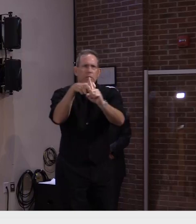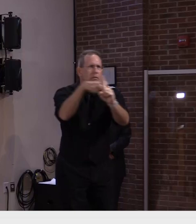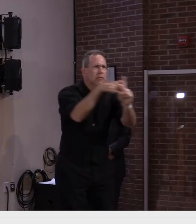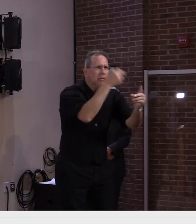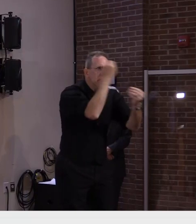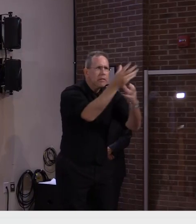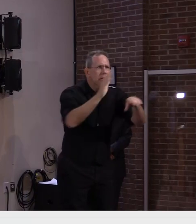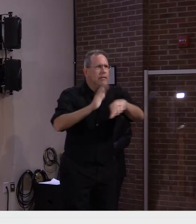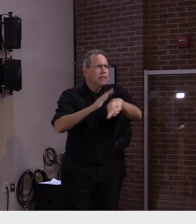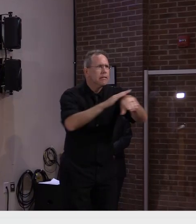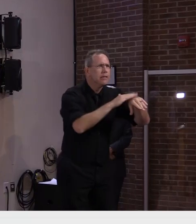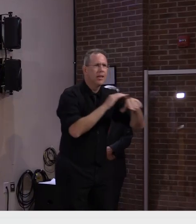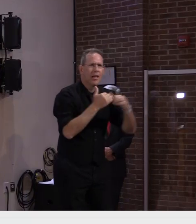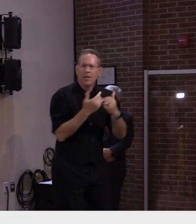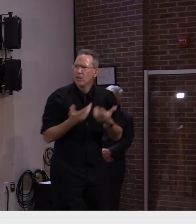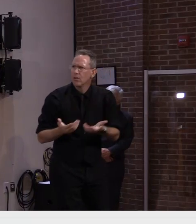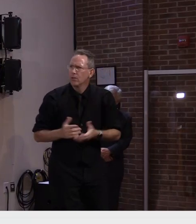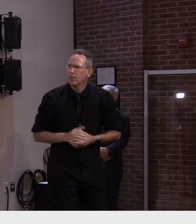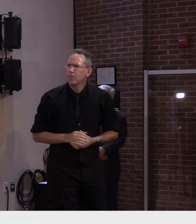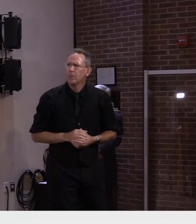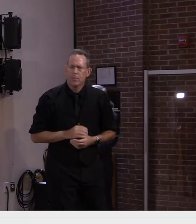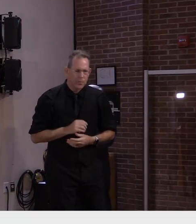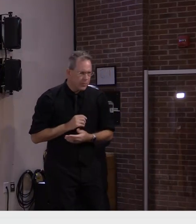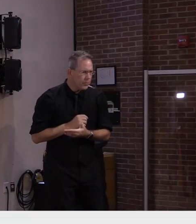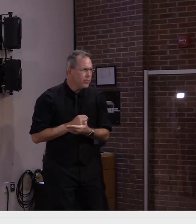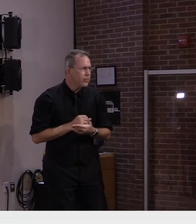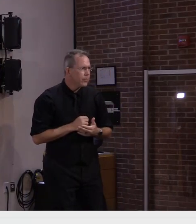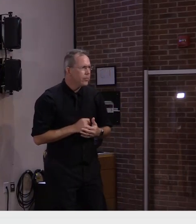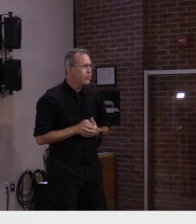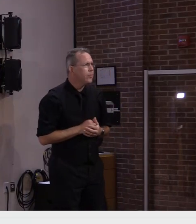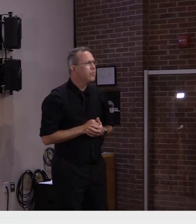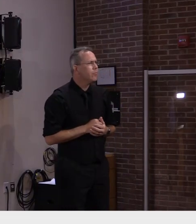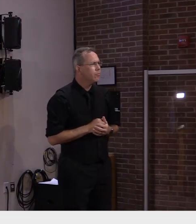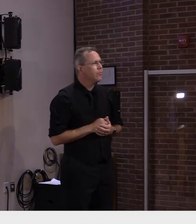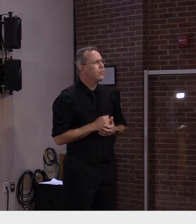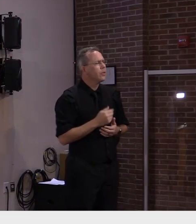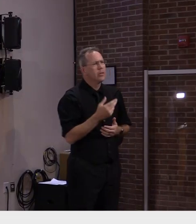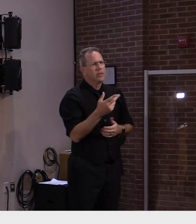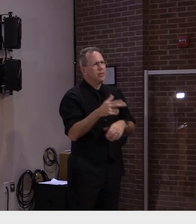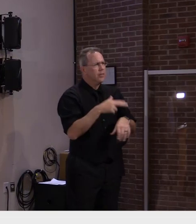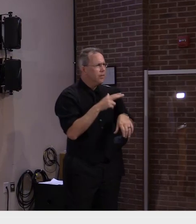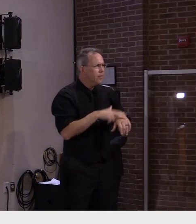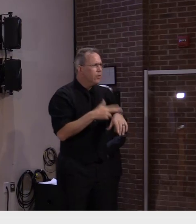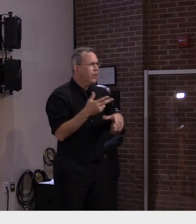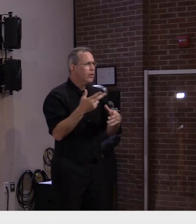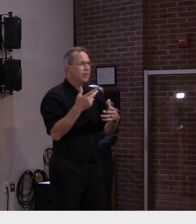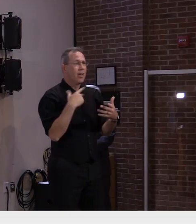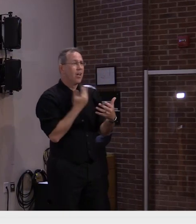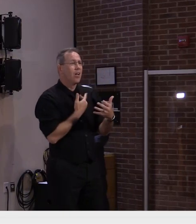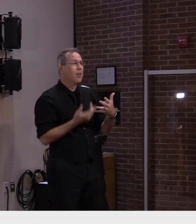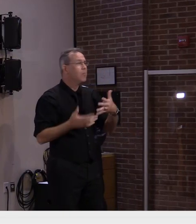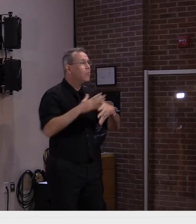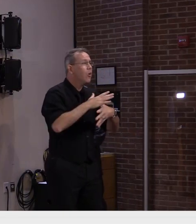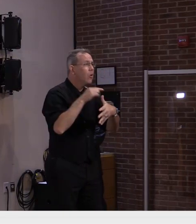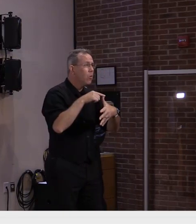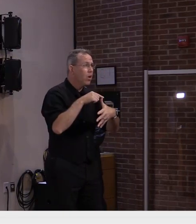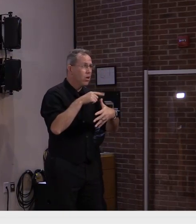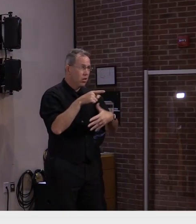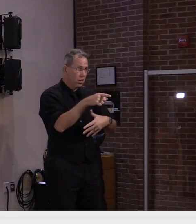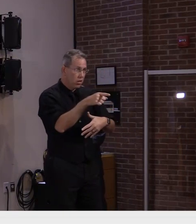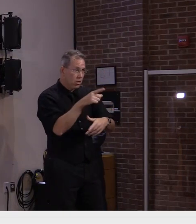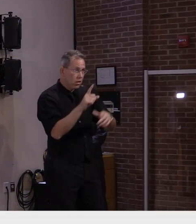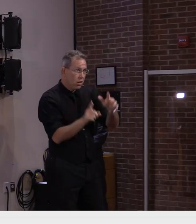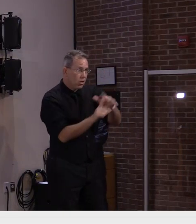priority is communicating with those who have been identified as cases or as contacts and with the camp